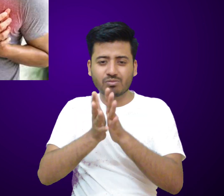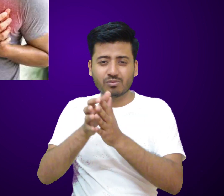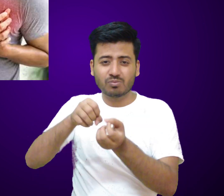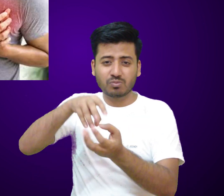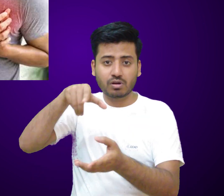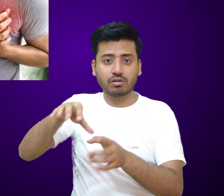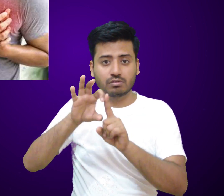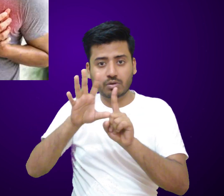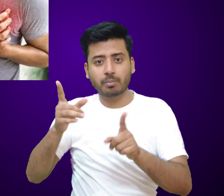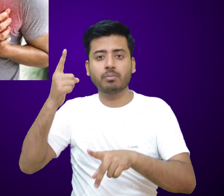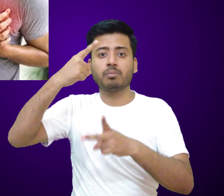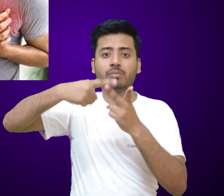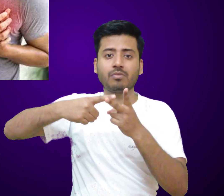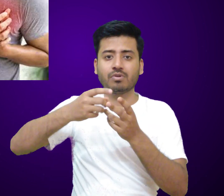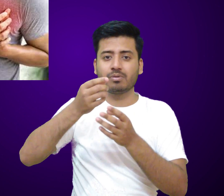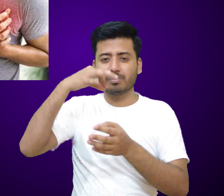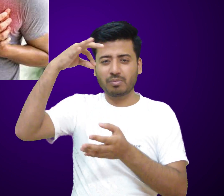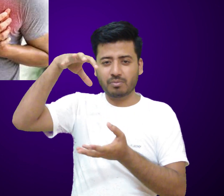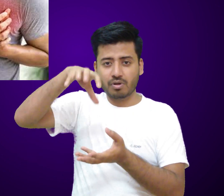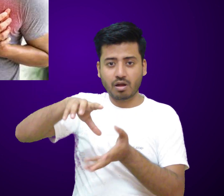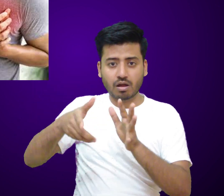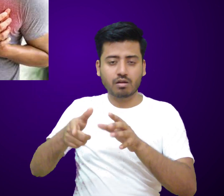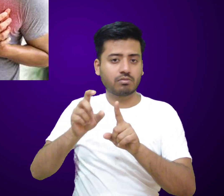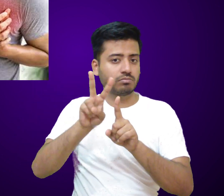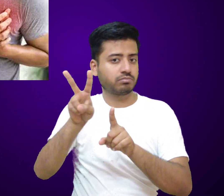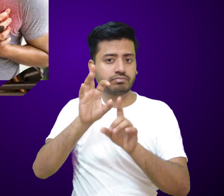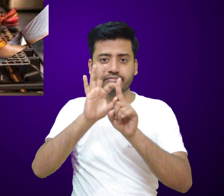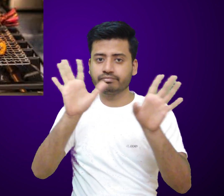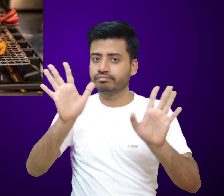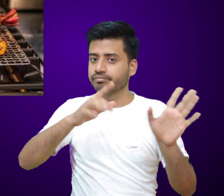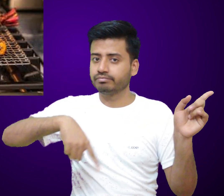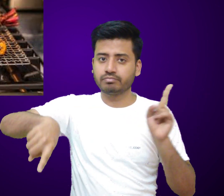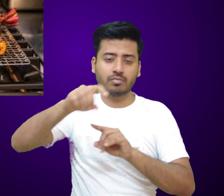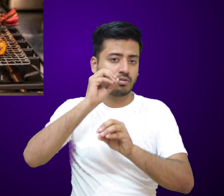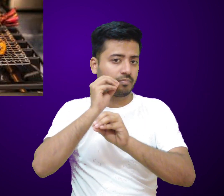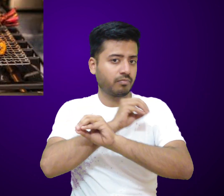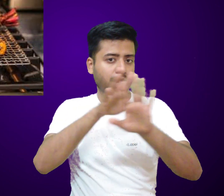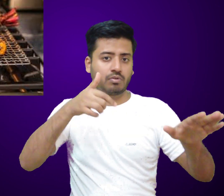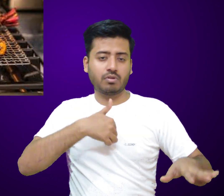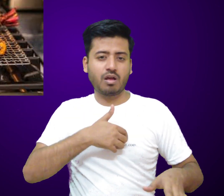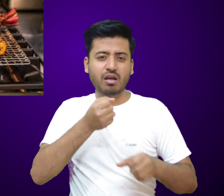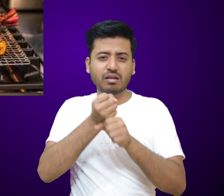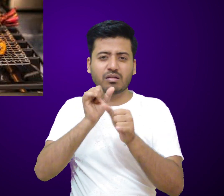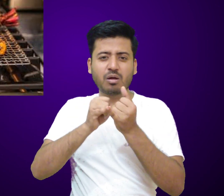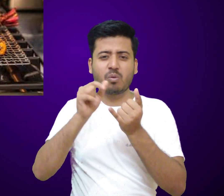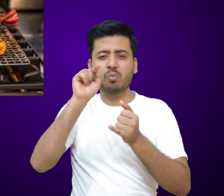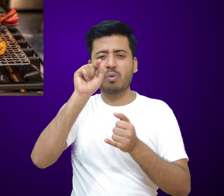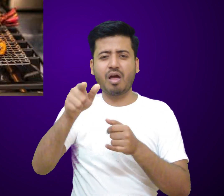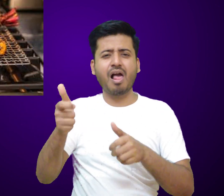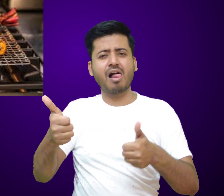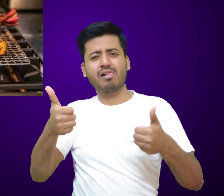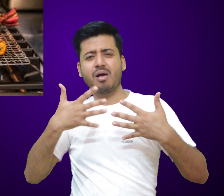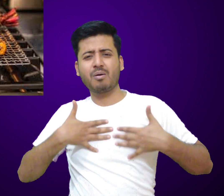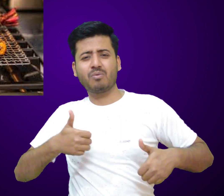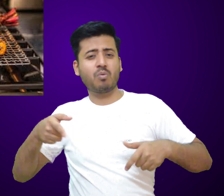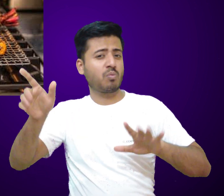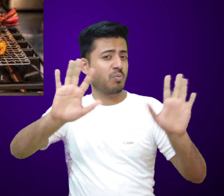There was another study published in the journal Nutrition and Cancer which highlighted the fact that high temperature cooking can produce carcinogens.